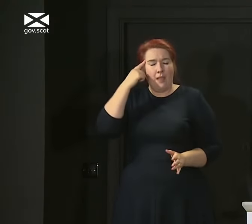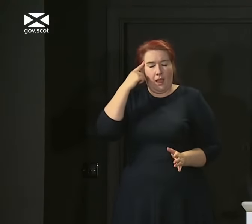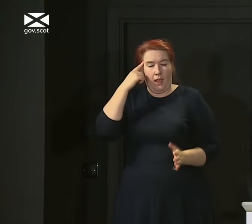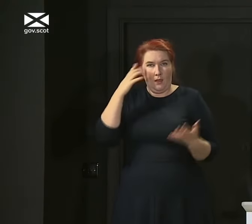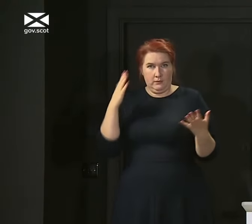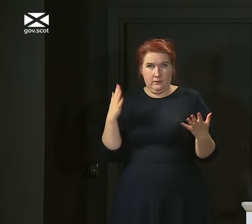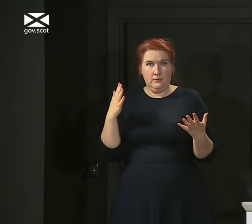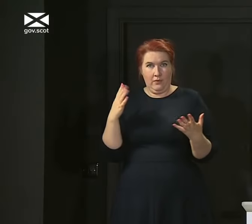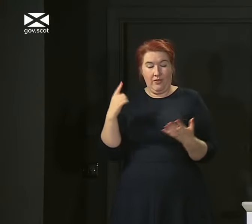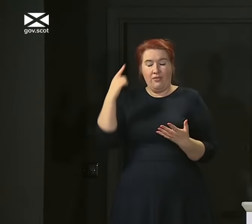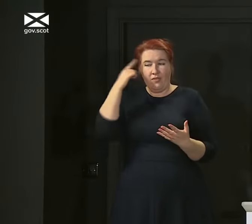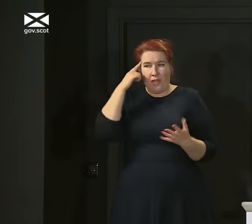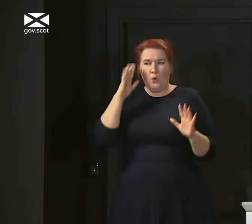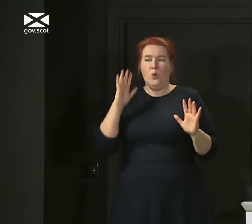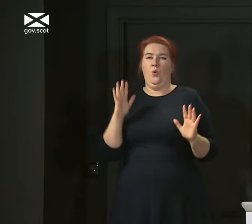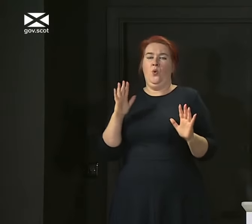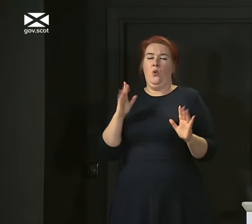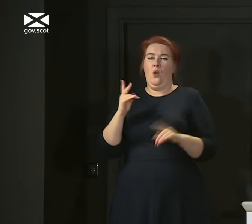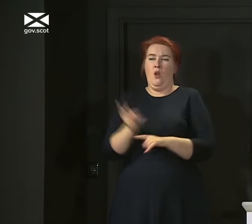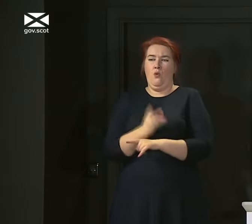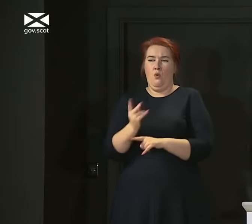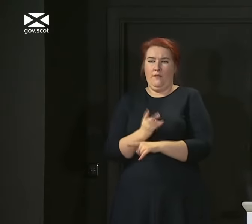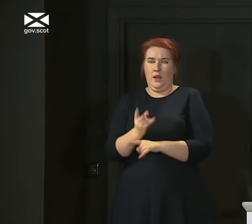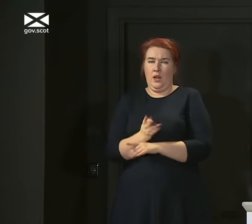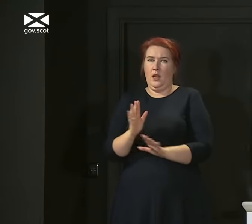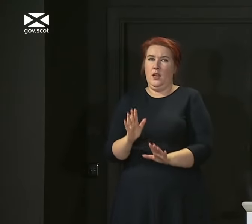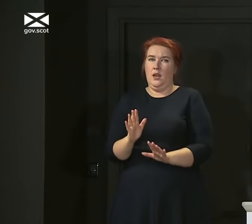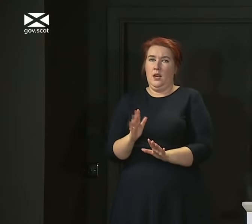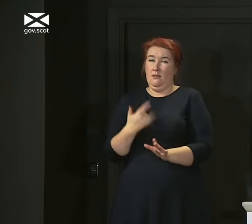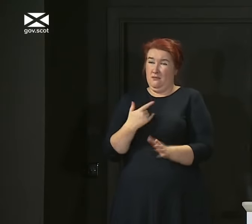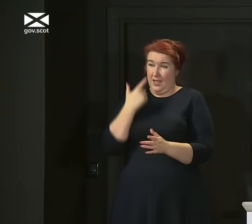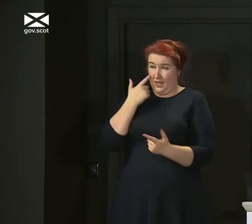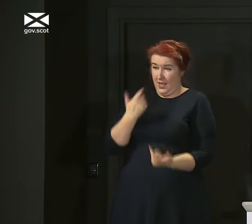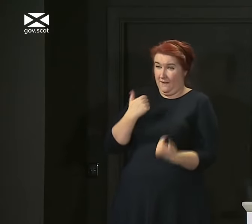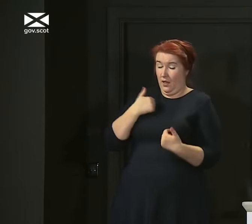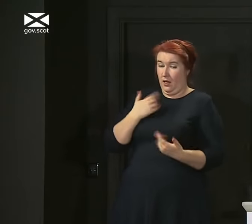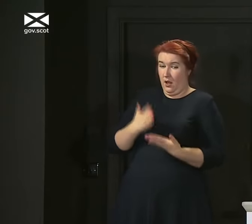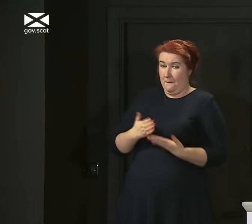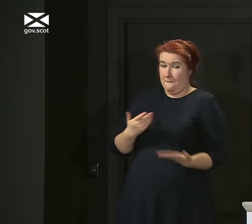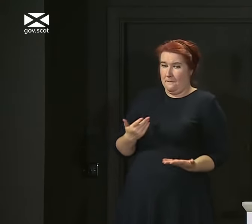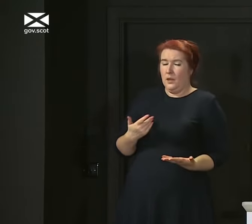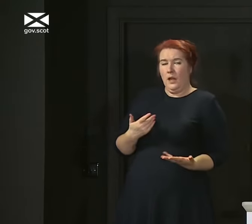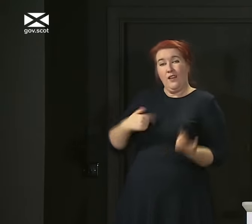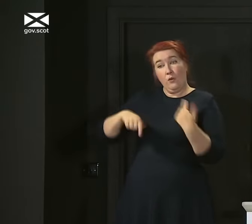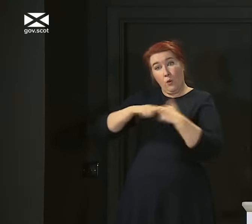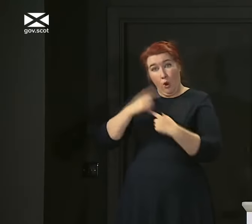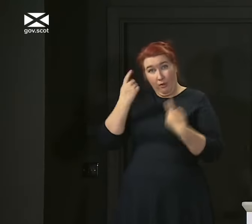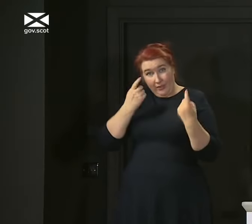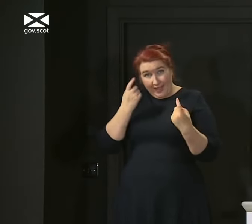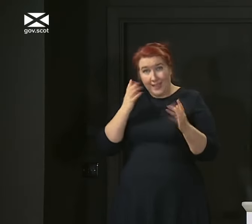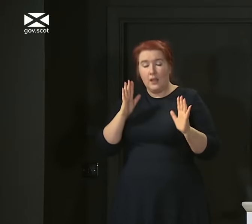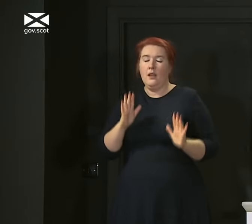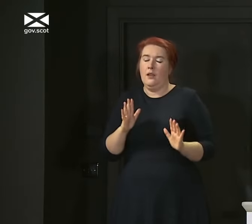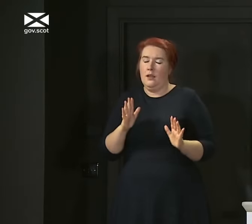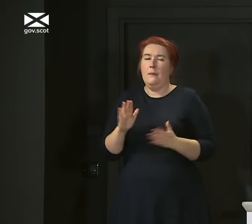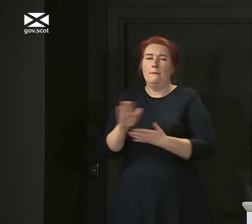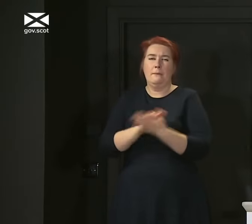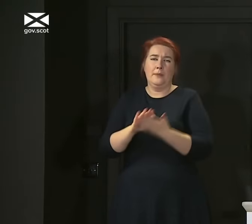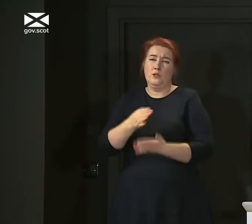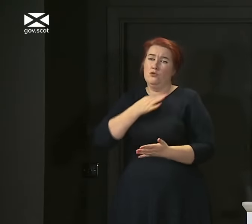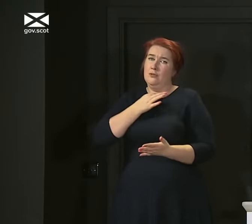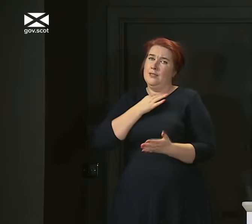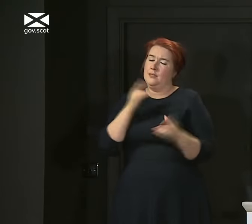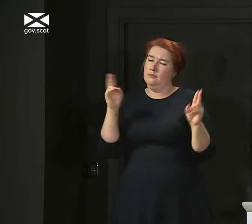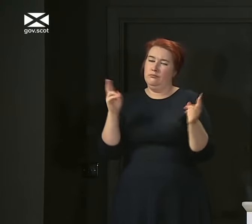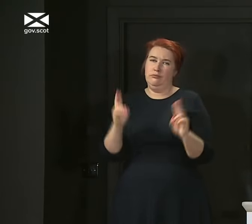think about how you're doing it, and how often you're doing it, and the precautions you take when you do. And if we all do that, then we just minimise